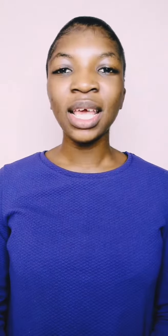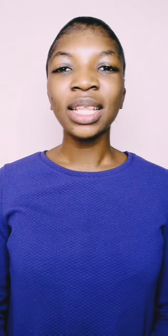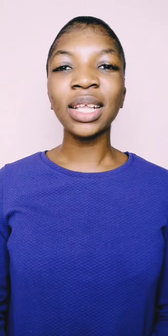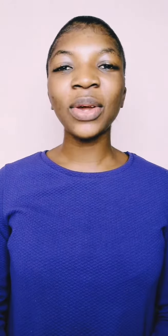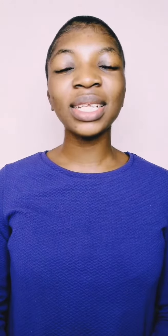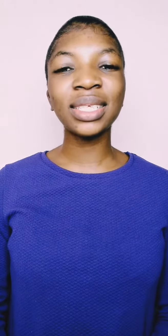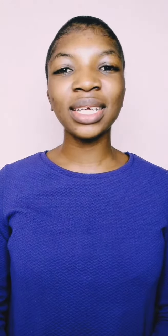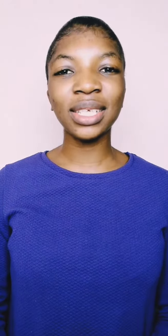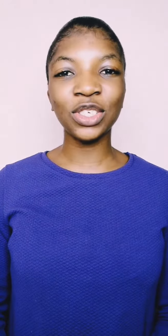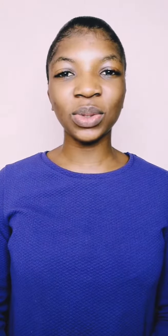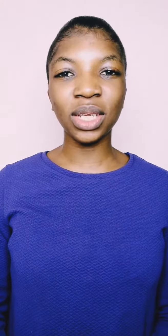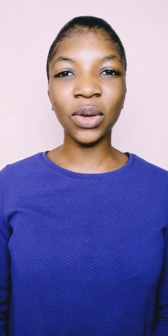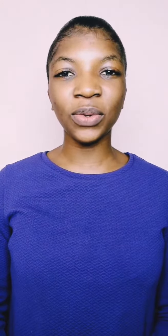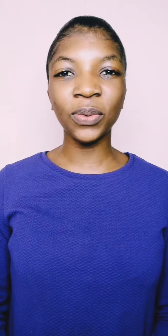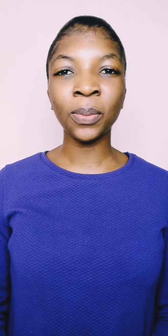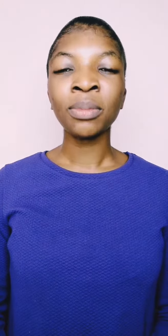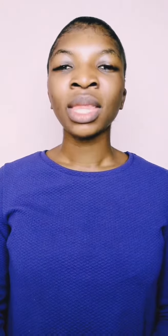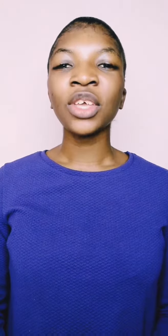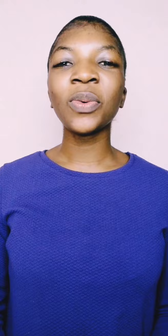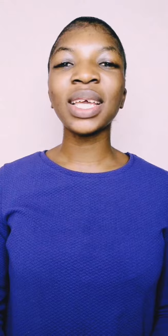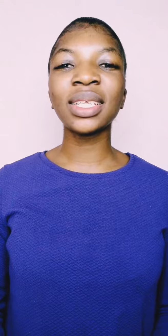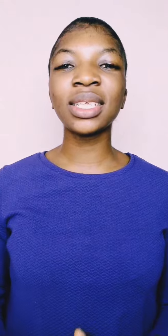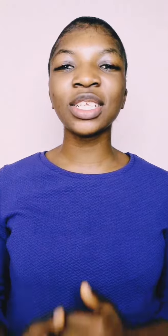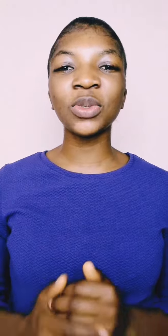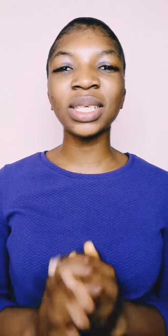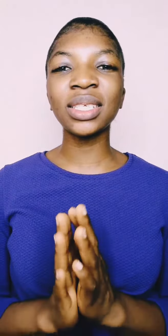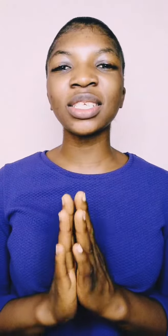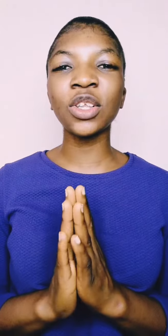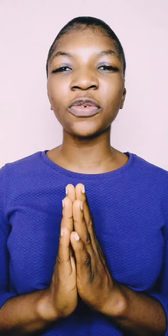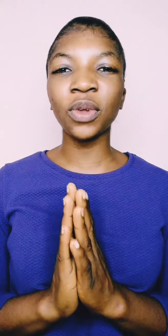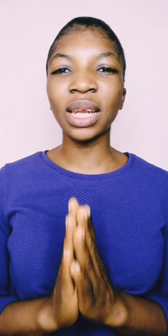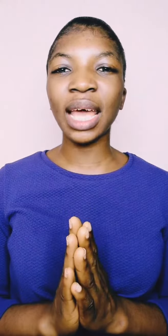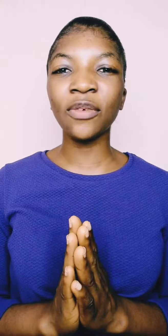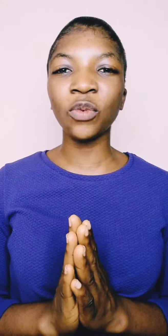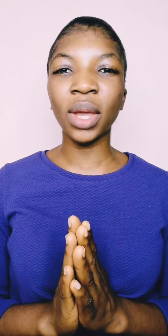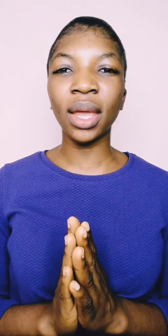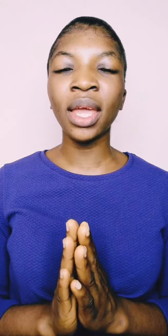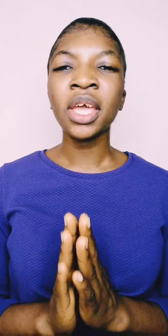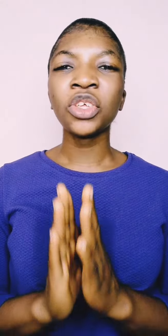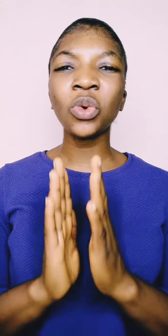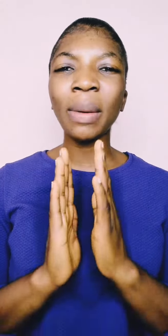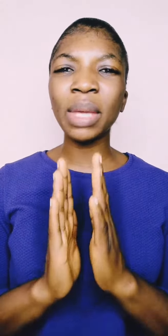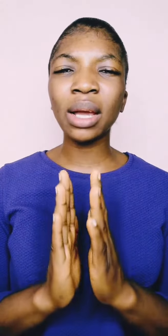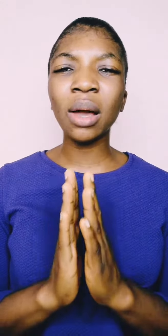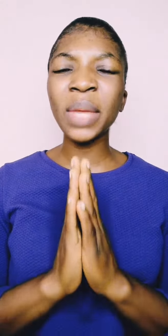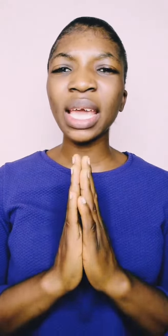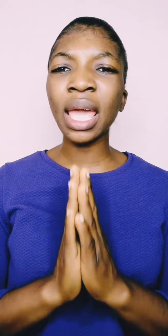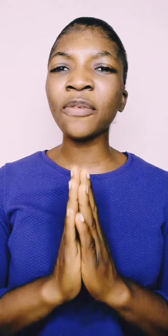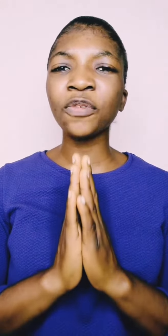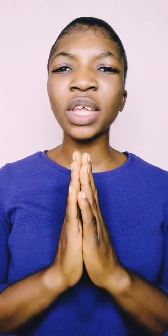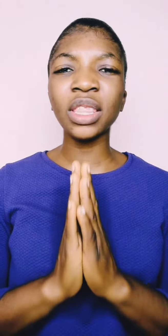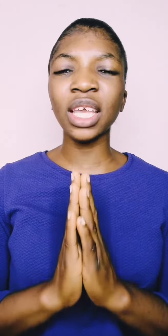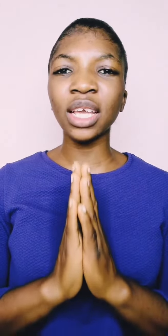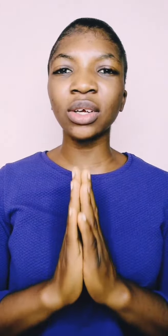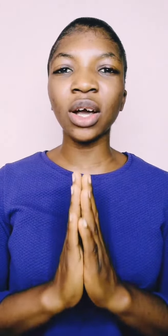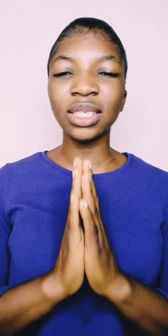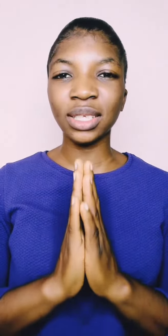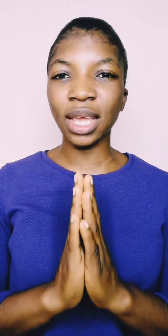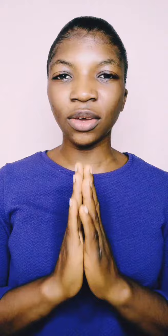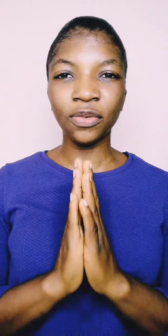The Lord says, I should tell you, you are getting into a season of your life where you are becoming everything God said of